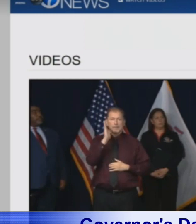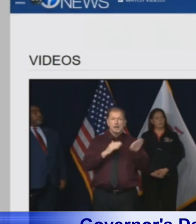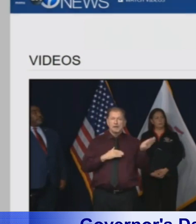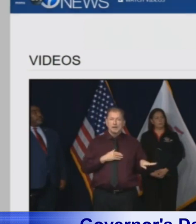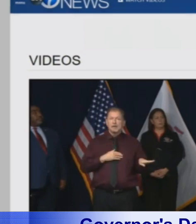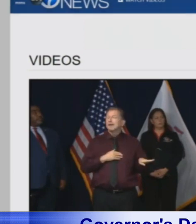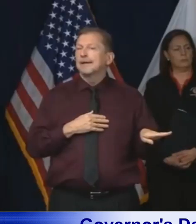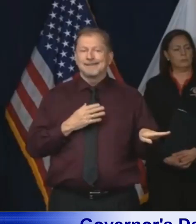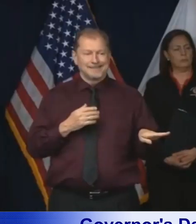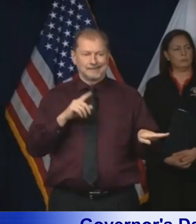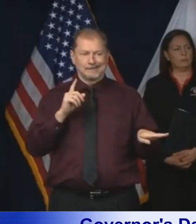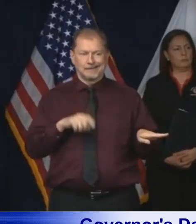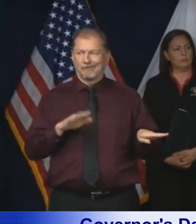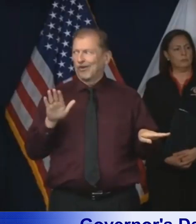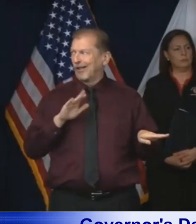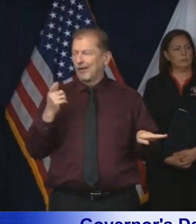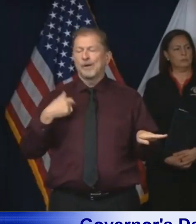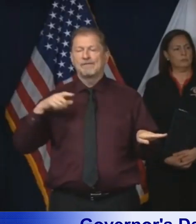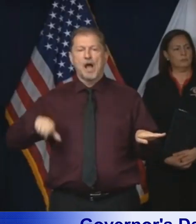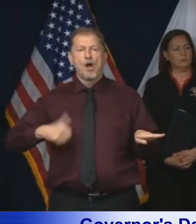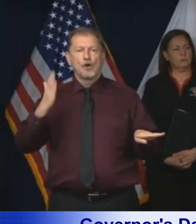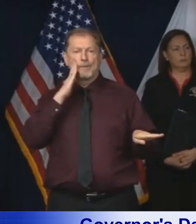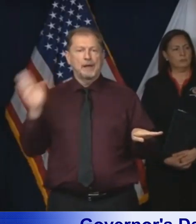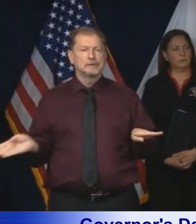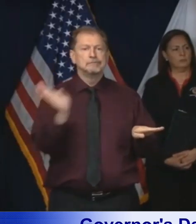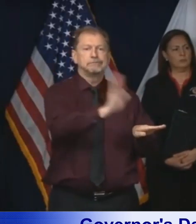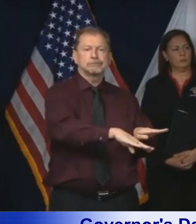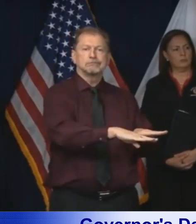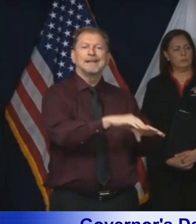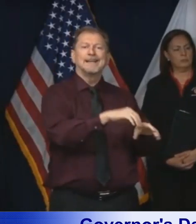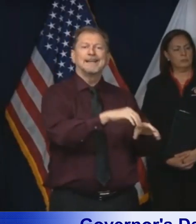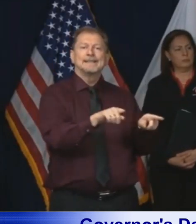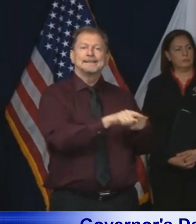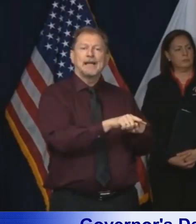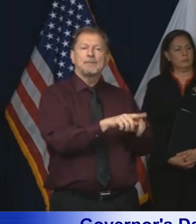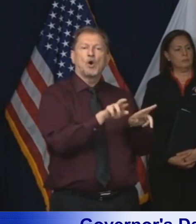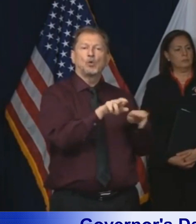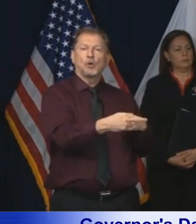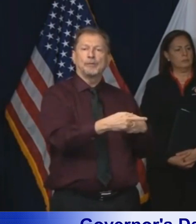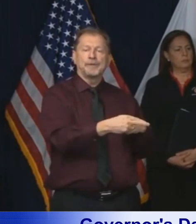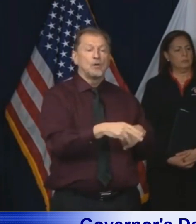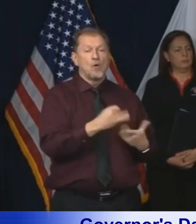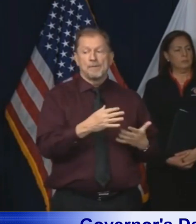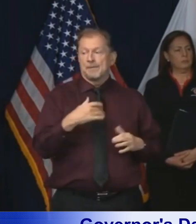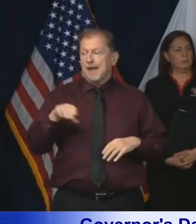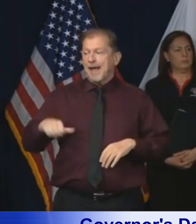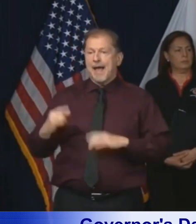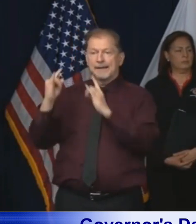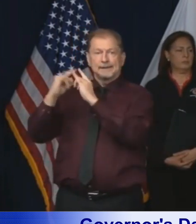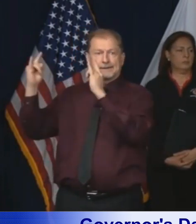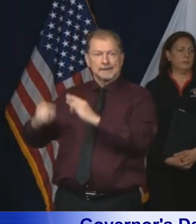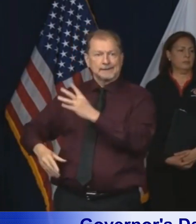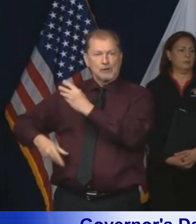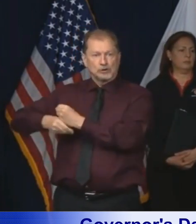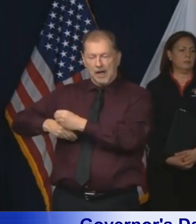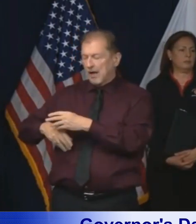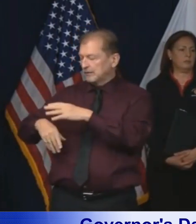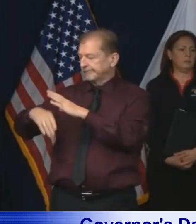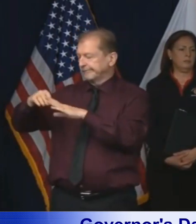Sometimes that means putting a tent onto the side of an existing hospital and adding, you know, units there.